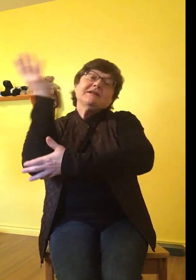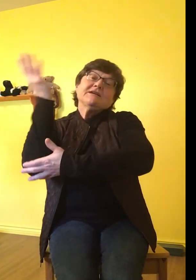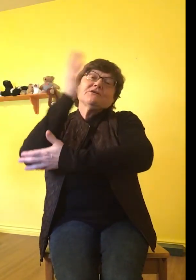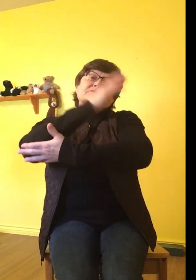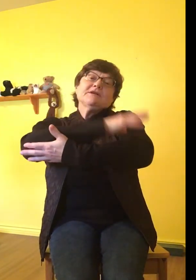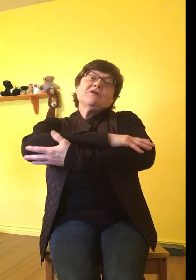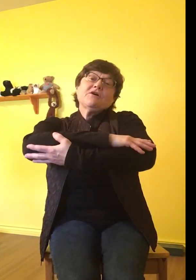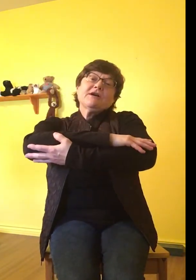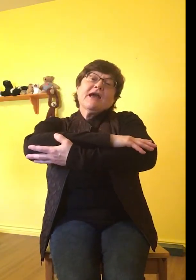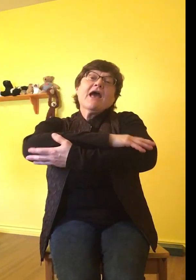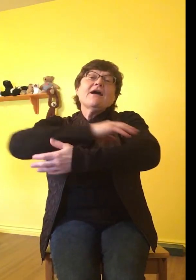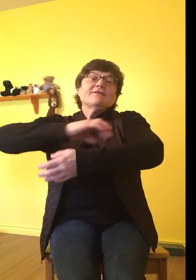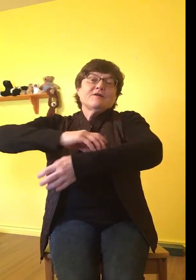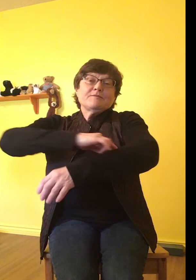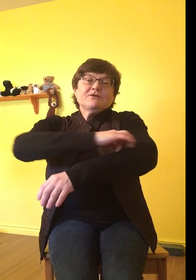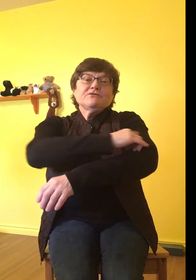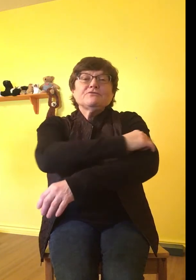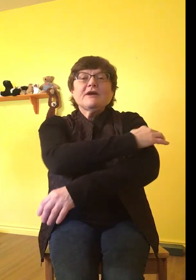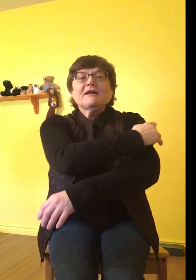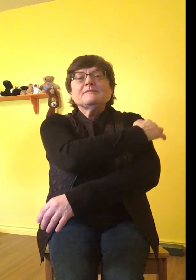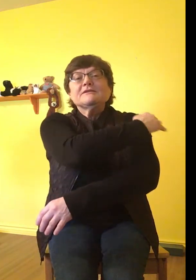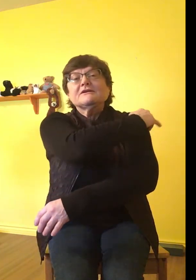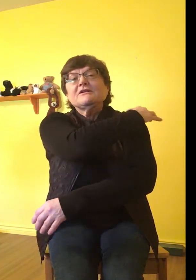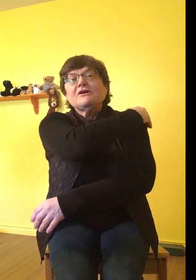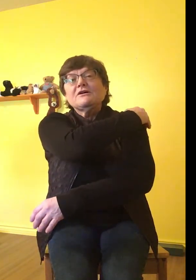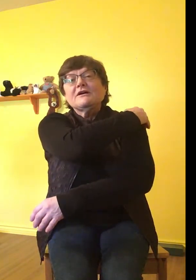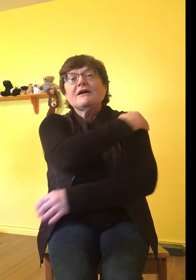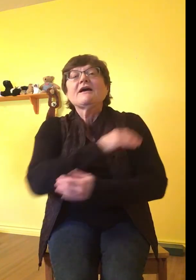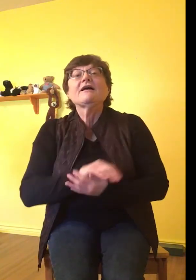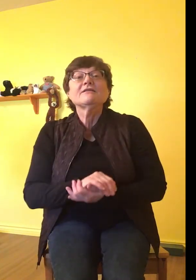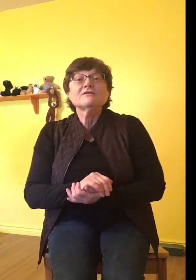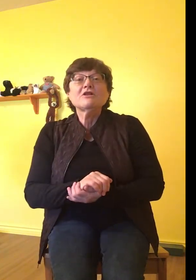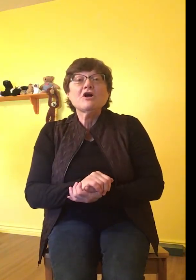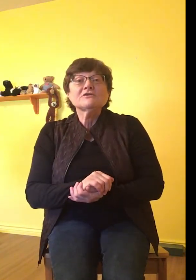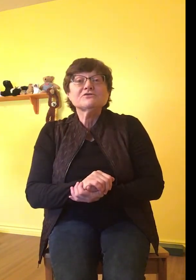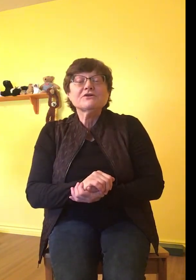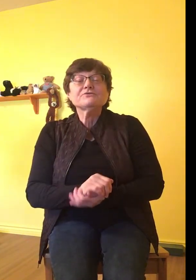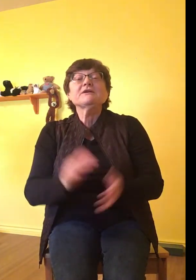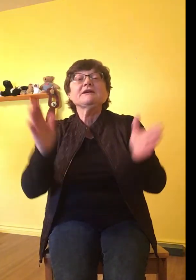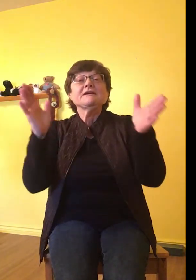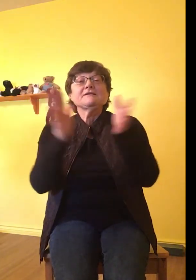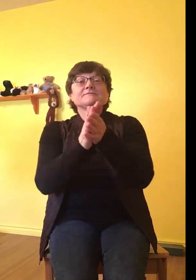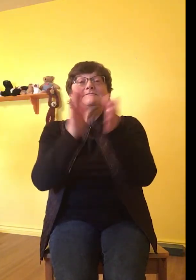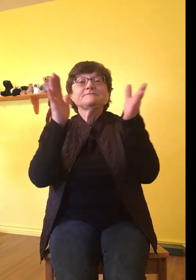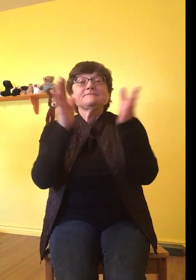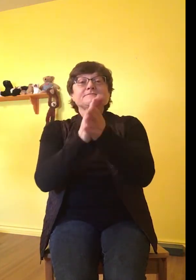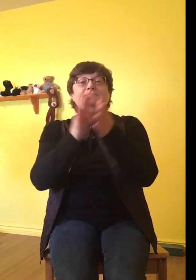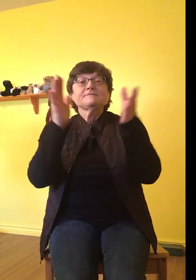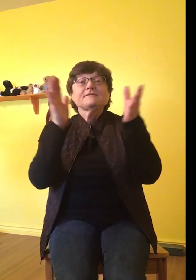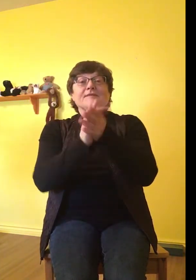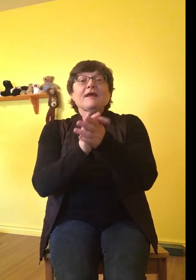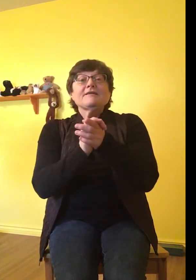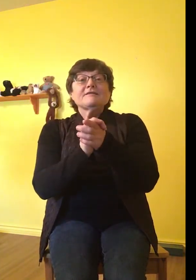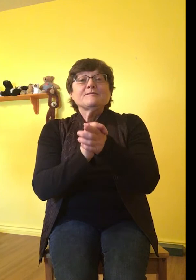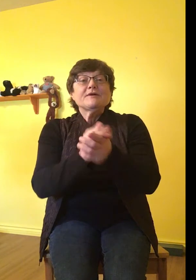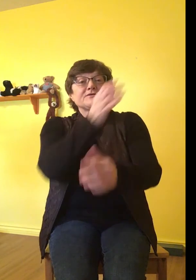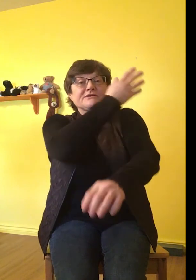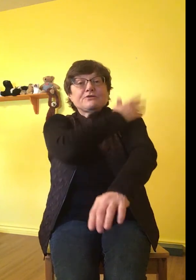Dickory Dock. The mouse ran up the clock. The clock struck three. The mouse said